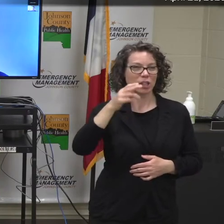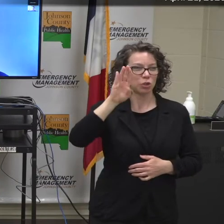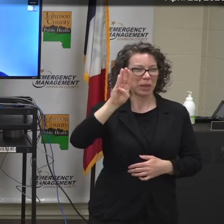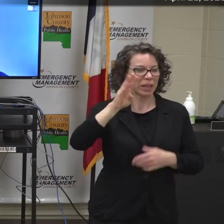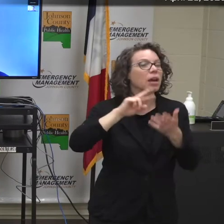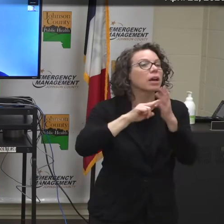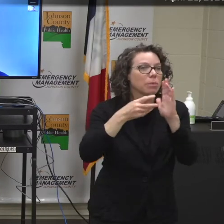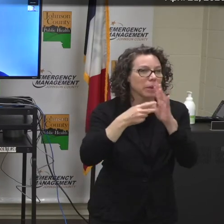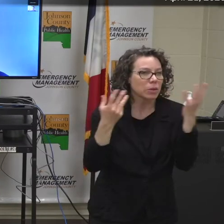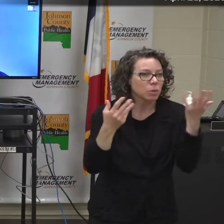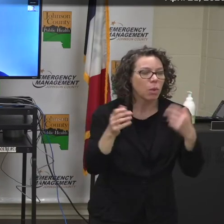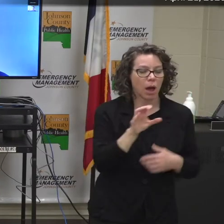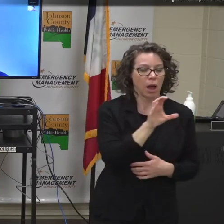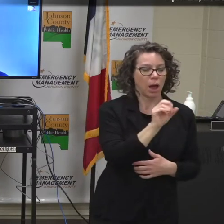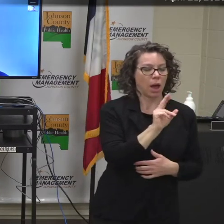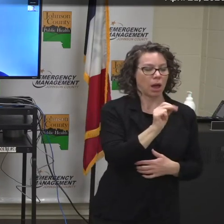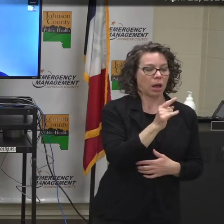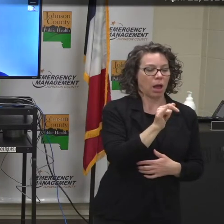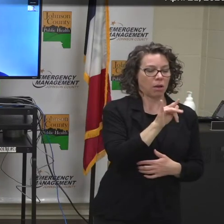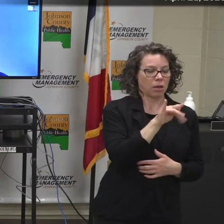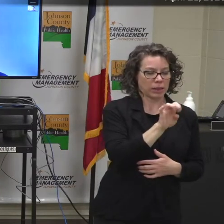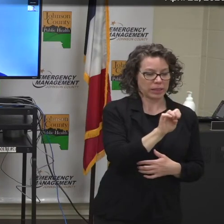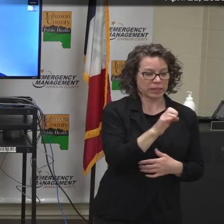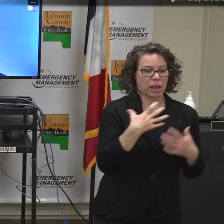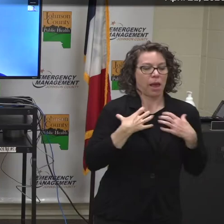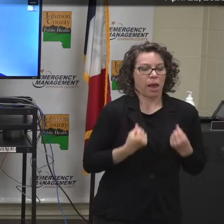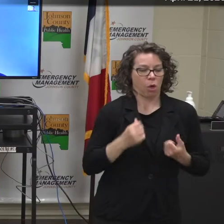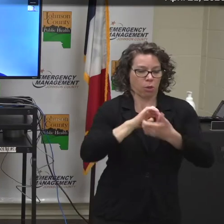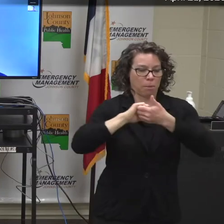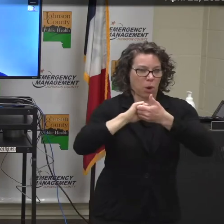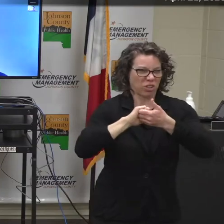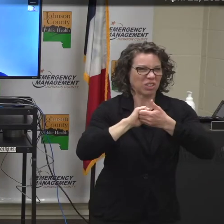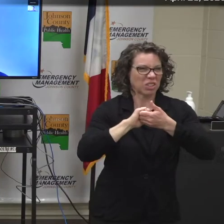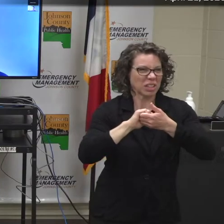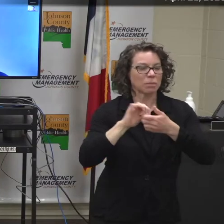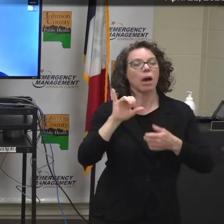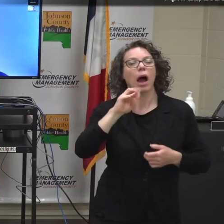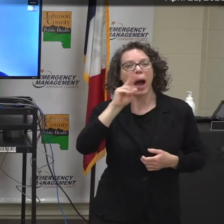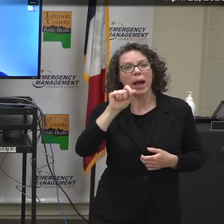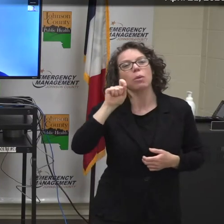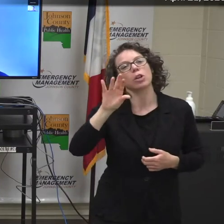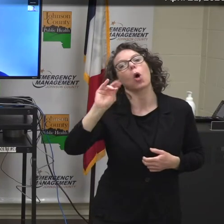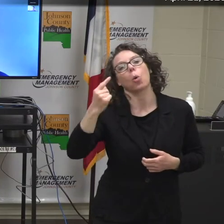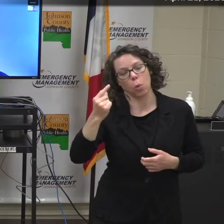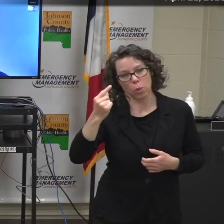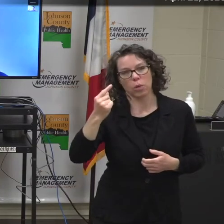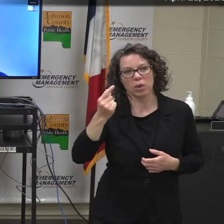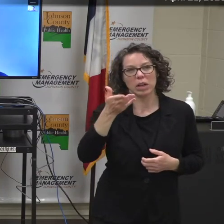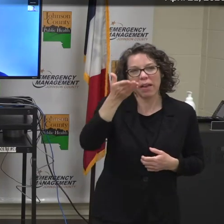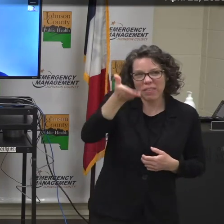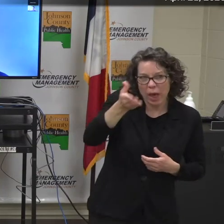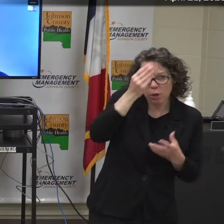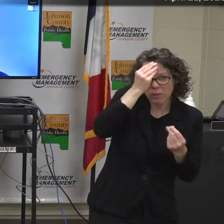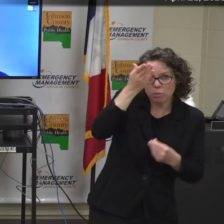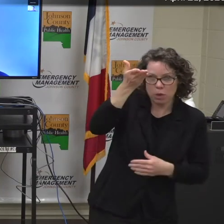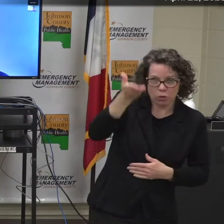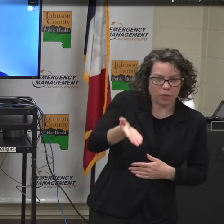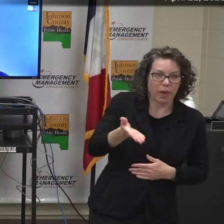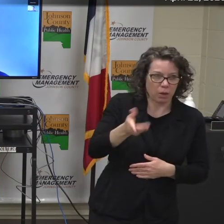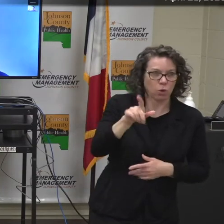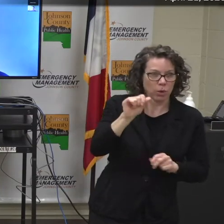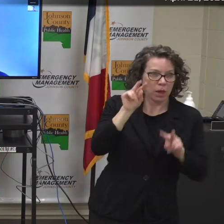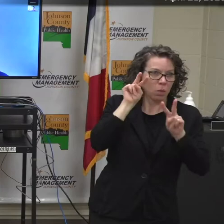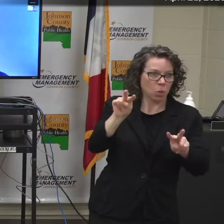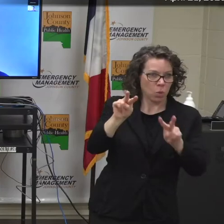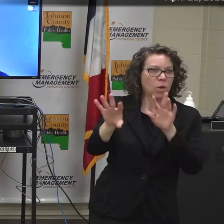for Congolese Health Partnership, Iowa.org. Sorry about that. So that's where you can get more details about this